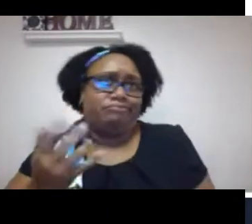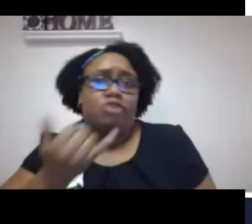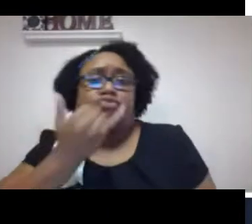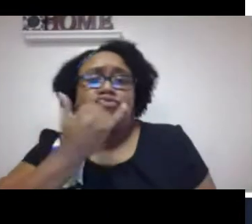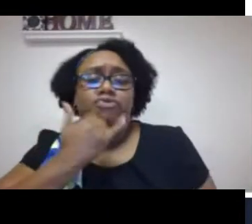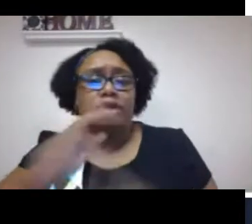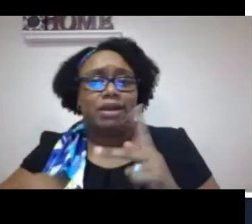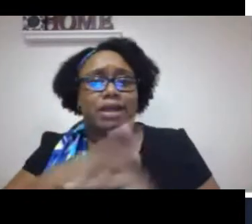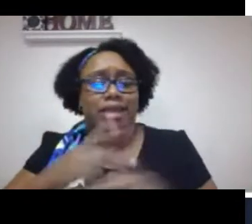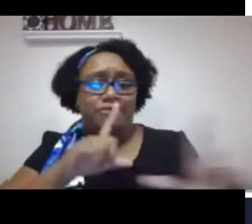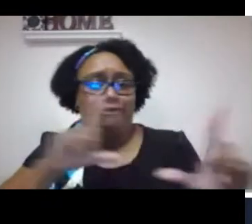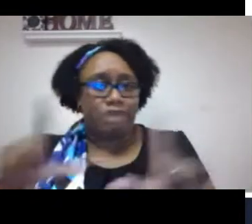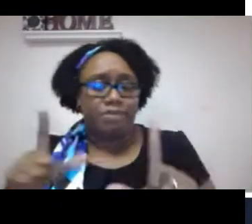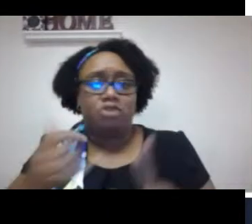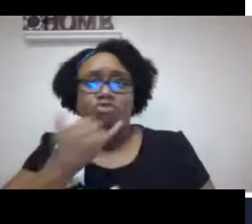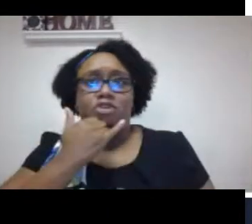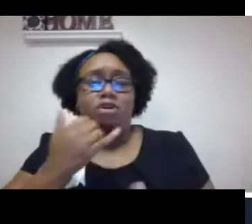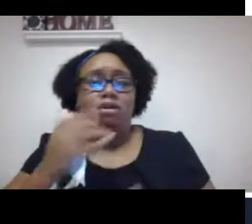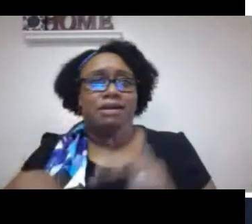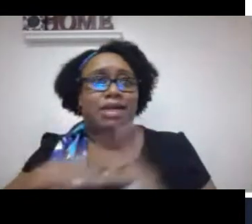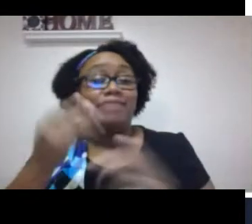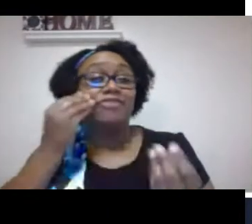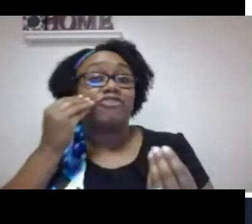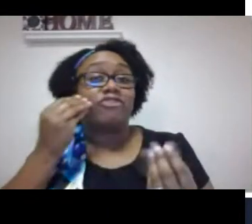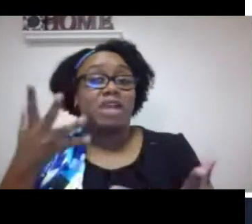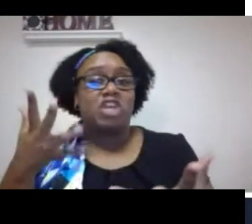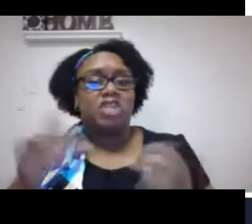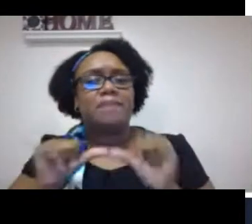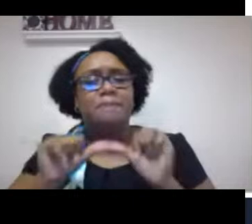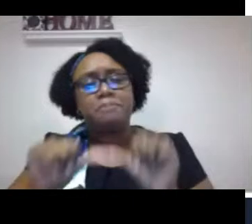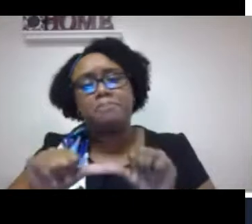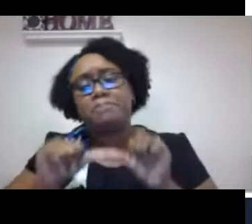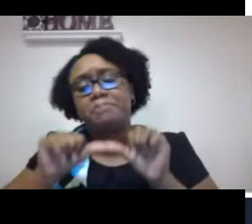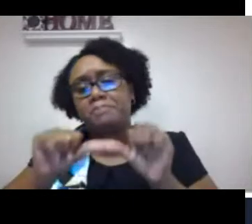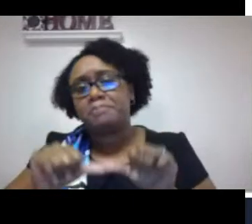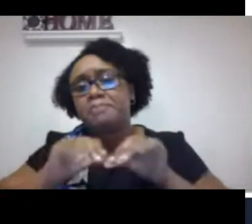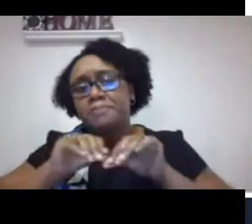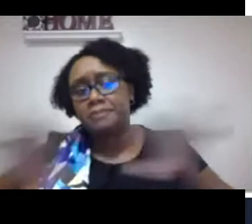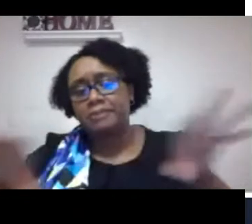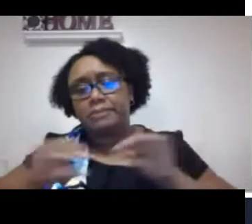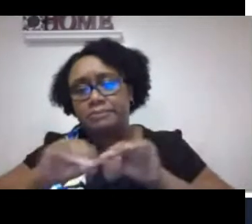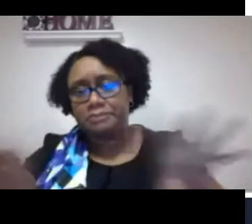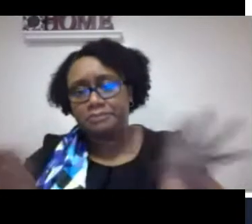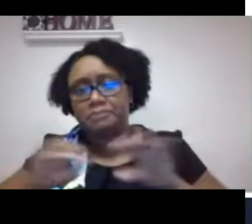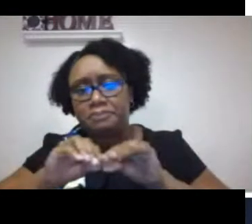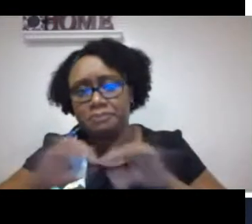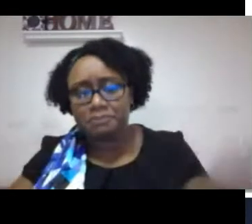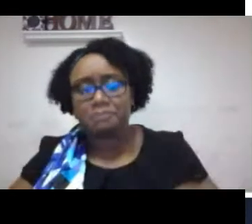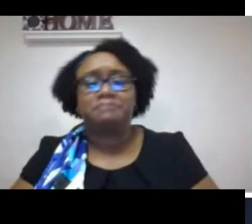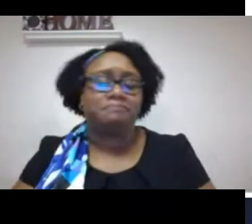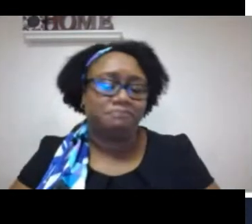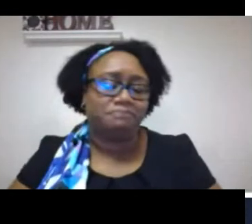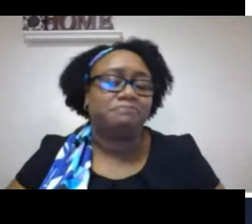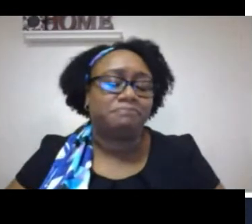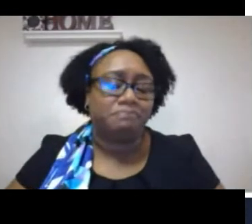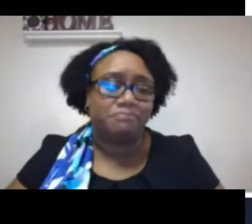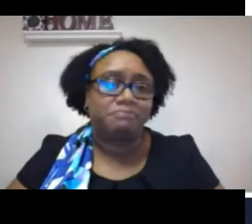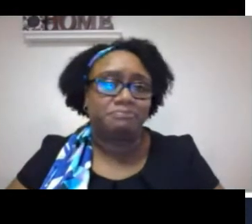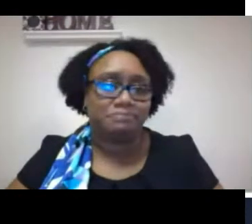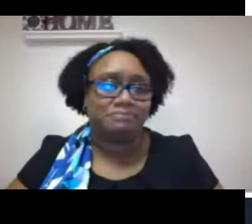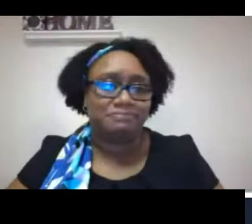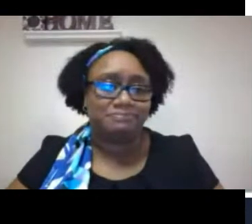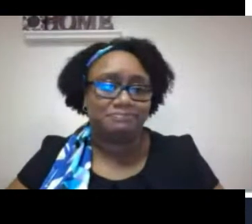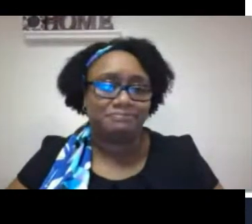any language. So we have to be careful with misframing, with misrepresenting information